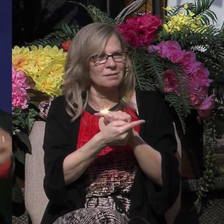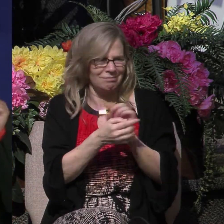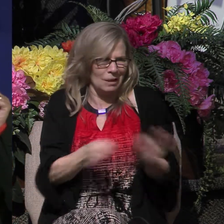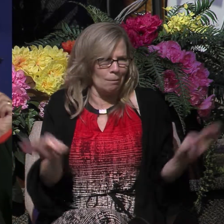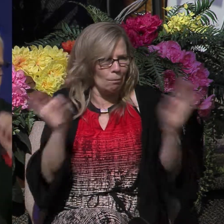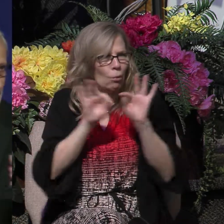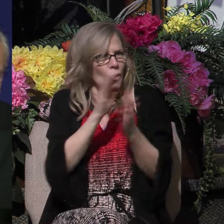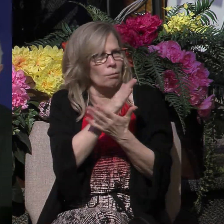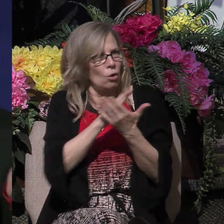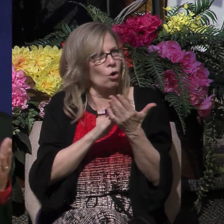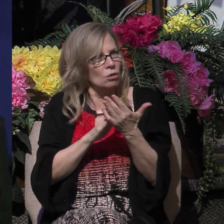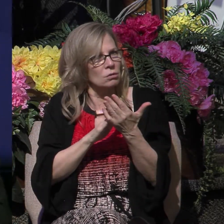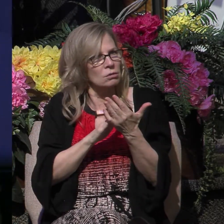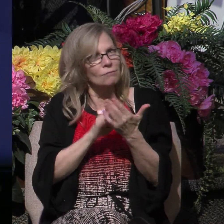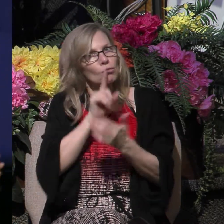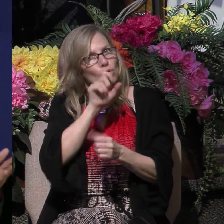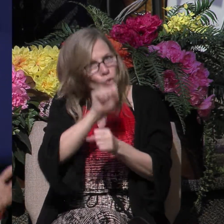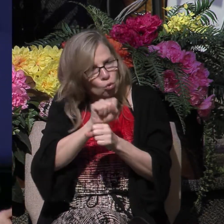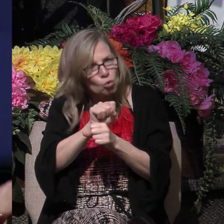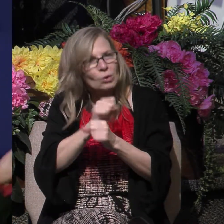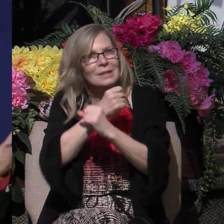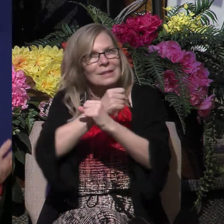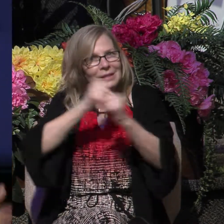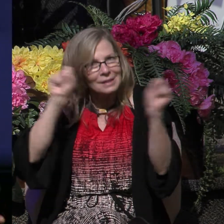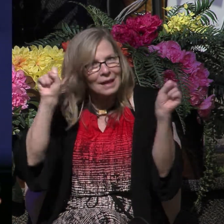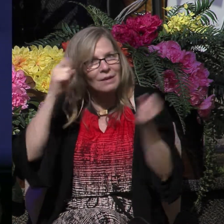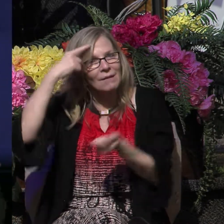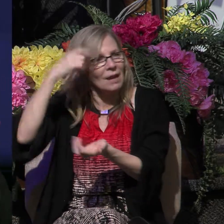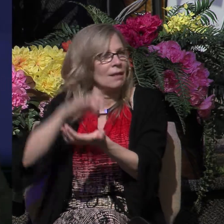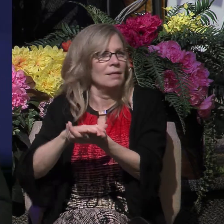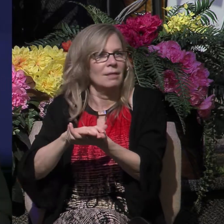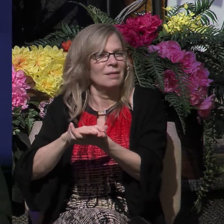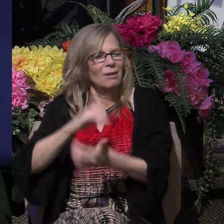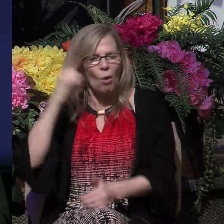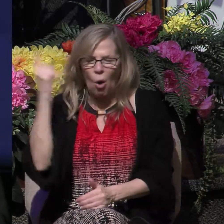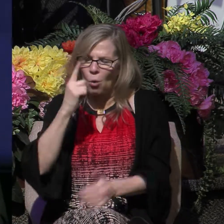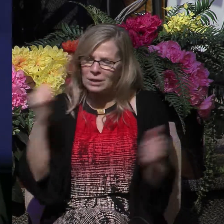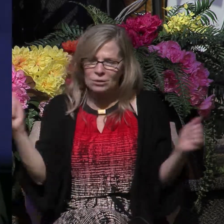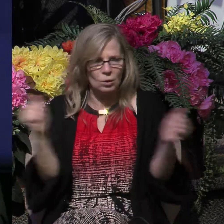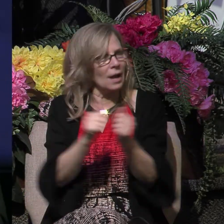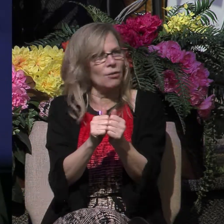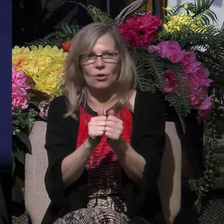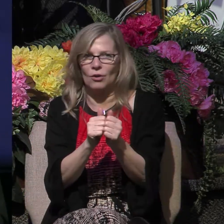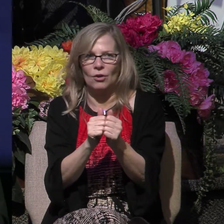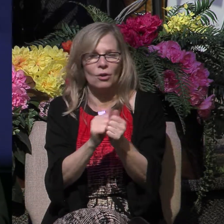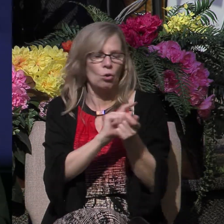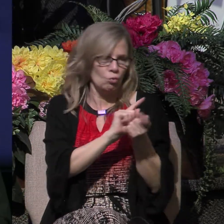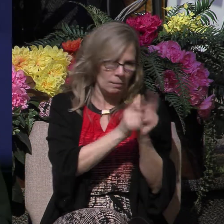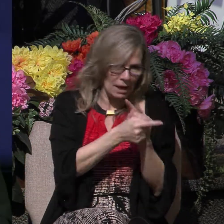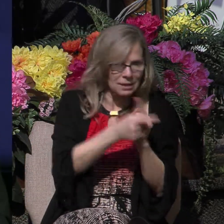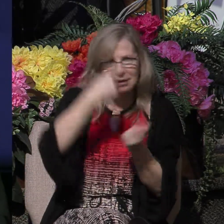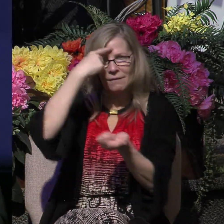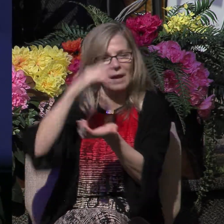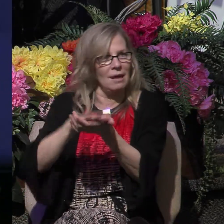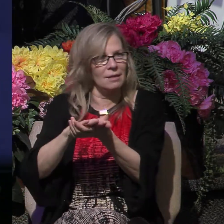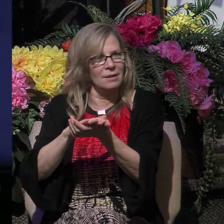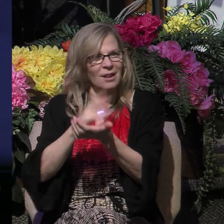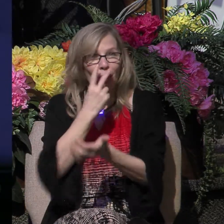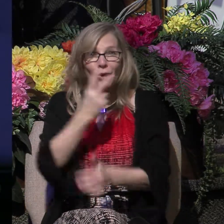part of true saving faith. It always goes together with faith. In fact, looking back at my own conversion